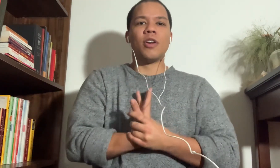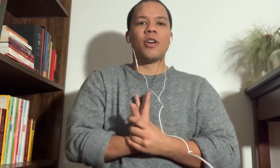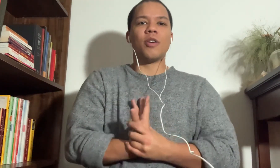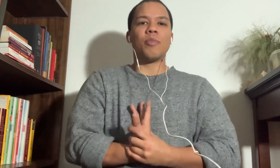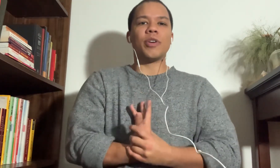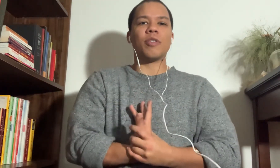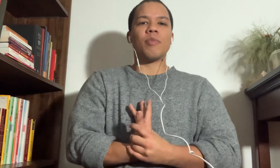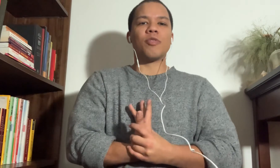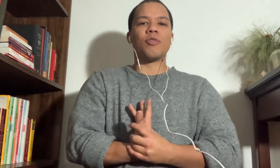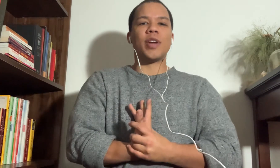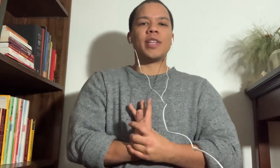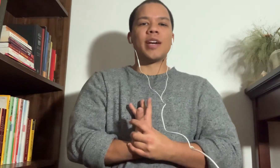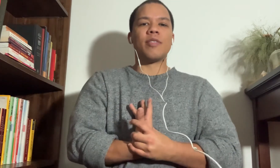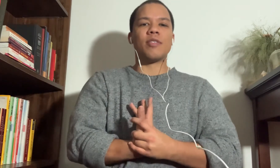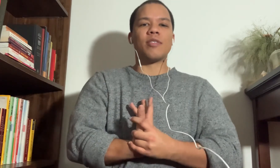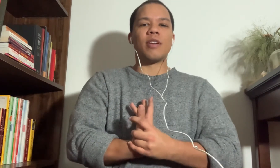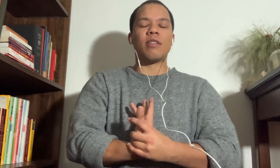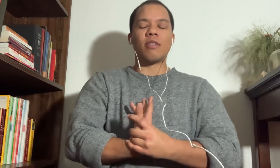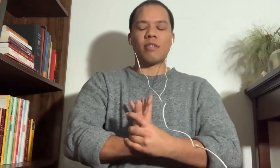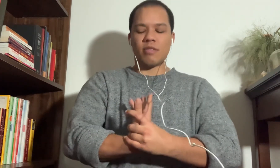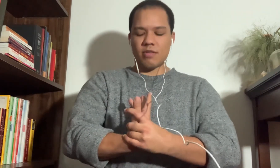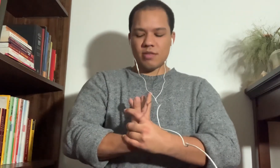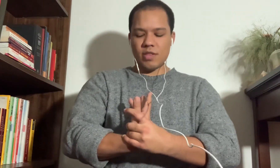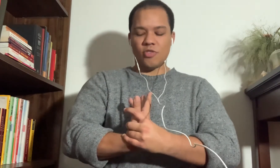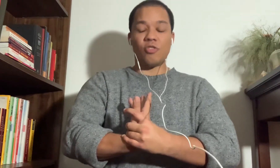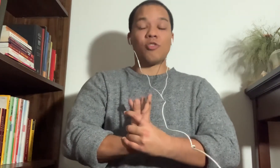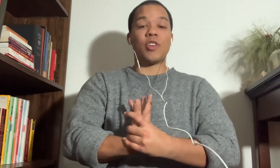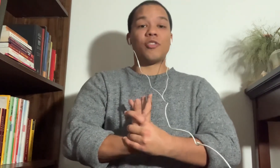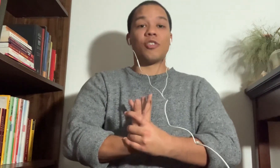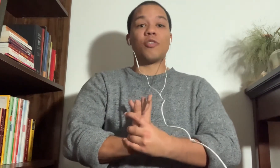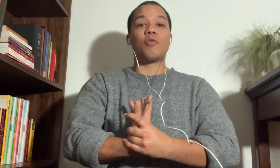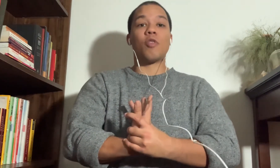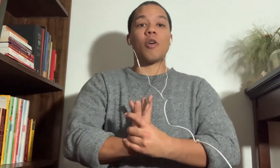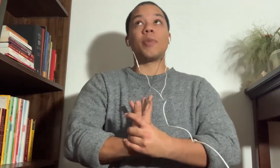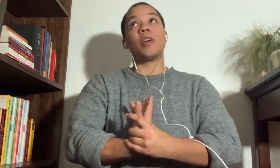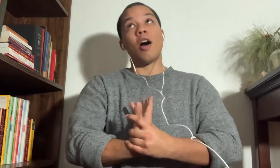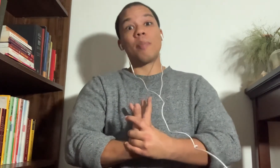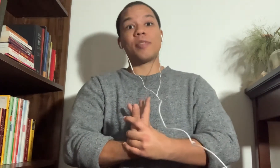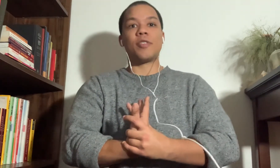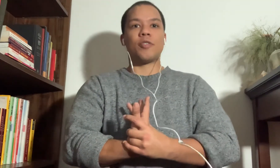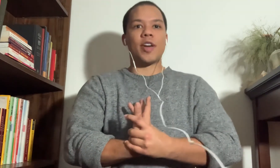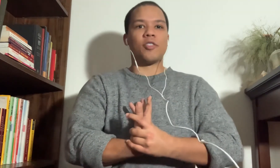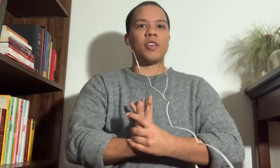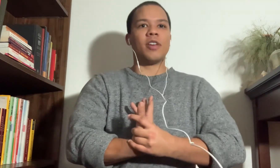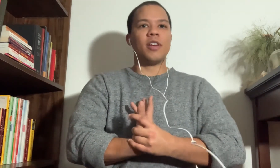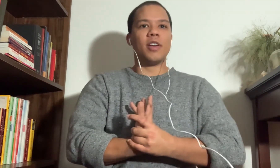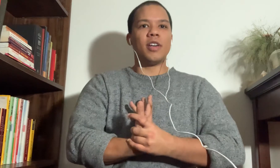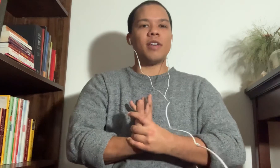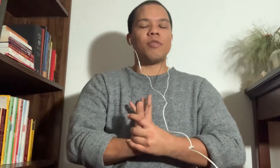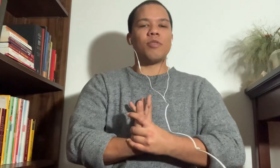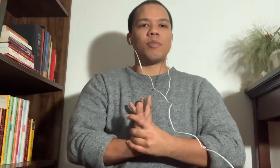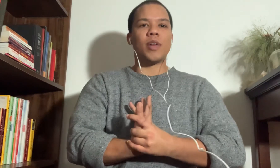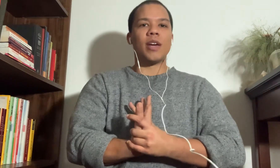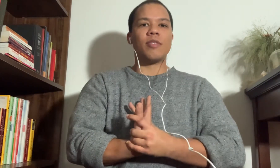Bring your arm straight down the center. And that should stretch your forearm in the opposite direction. Give you some nice